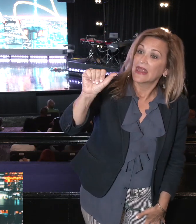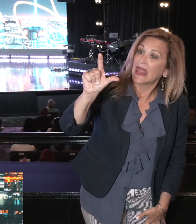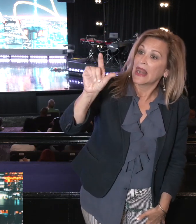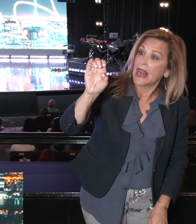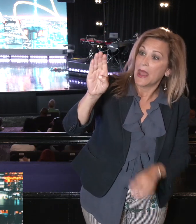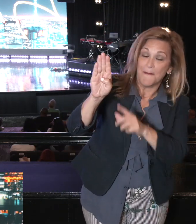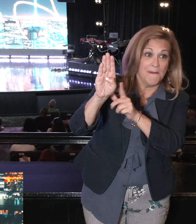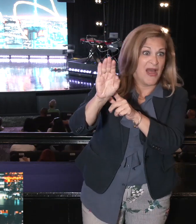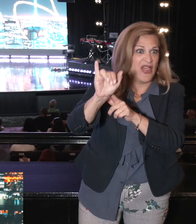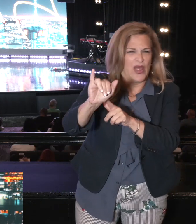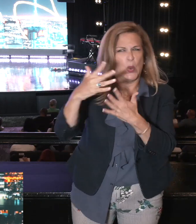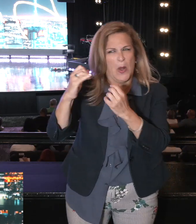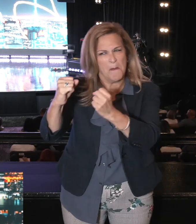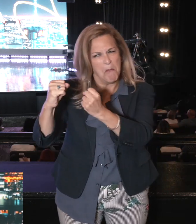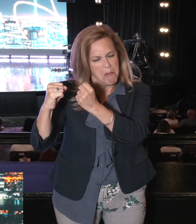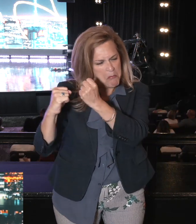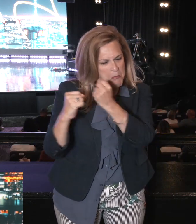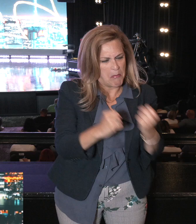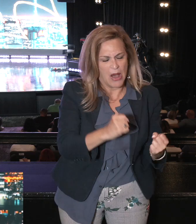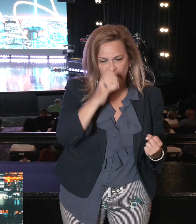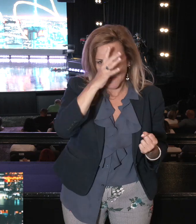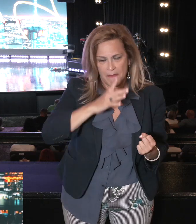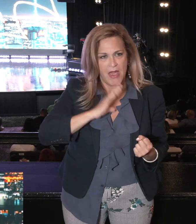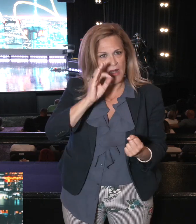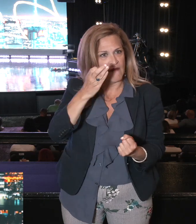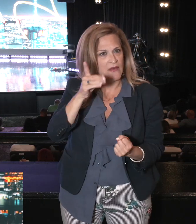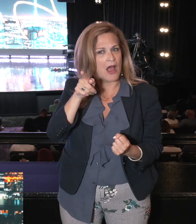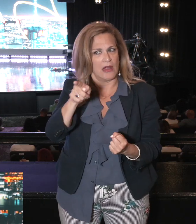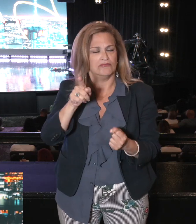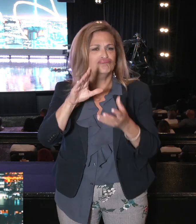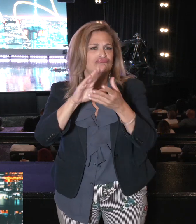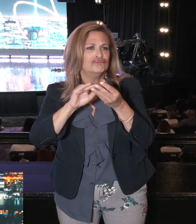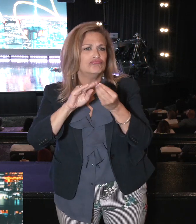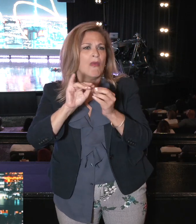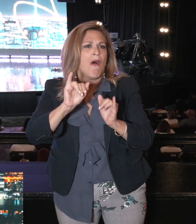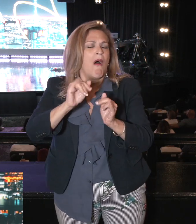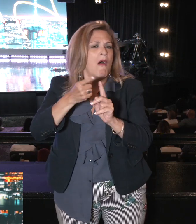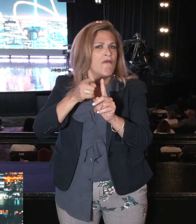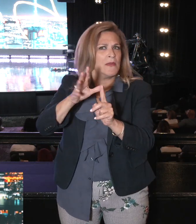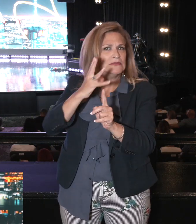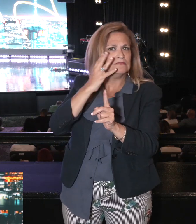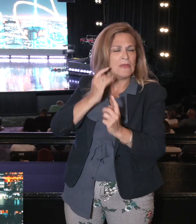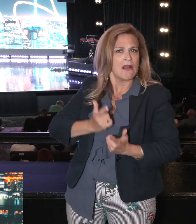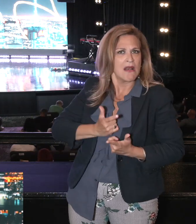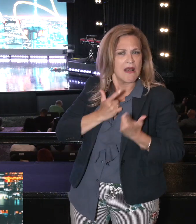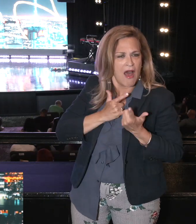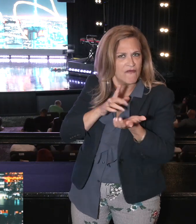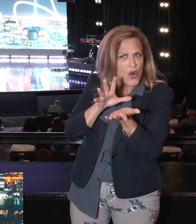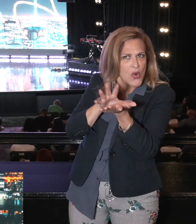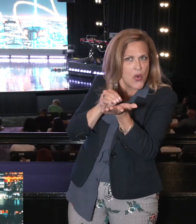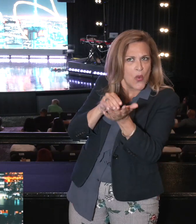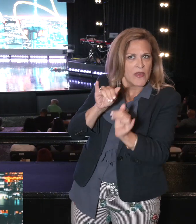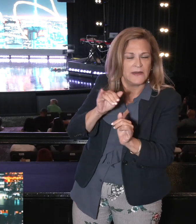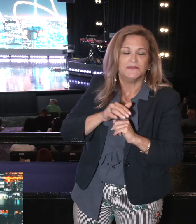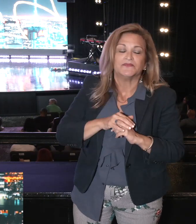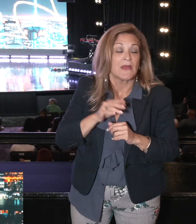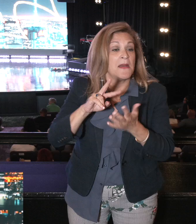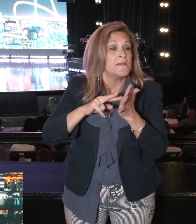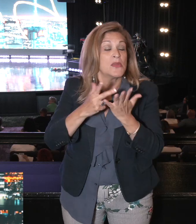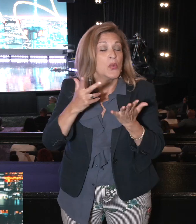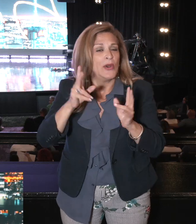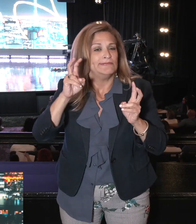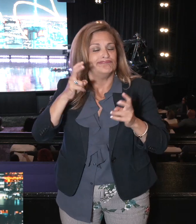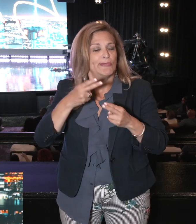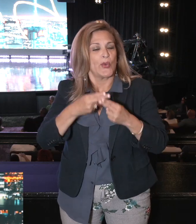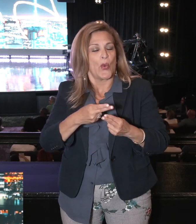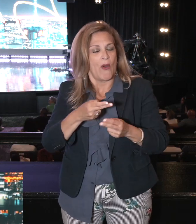it's men or women when it comes to this kind of lesson about following God wholeheartedly. So I'm going to begin with reading Joshua 14,